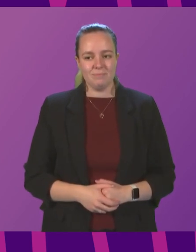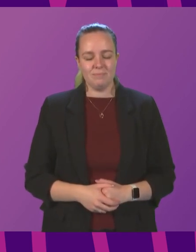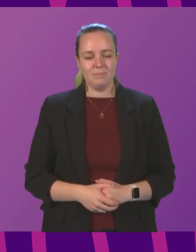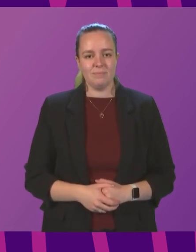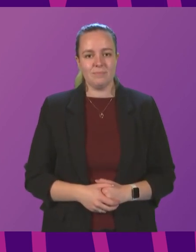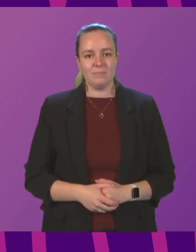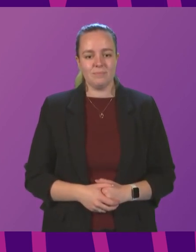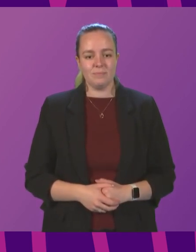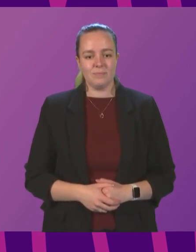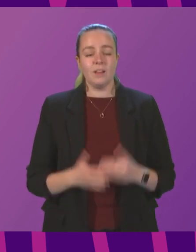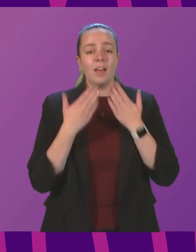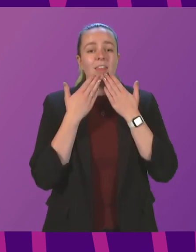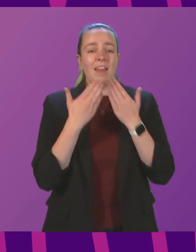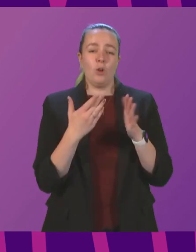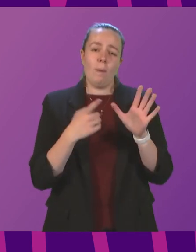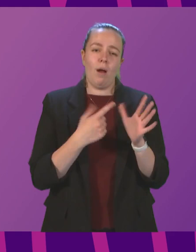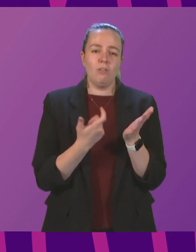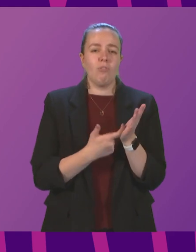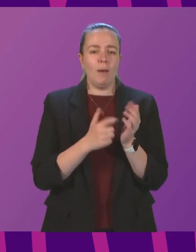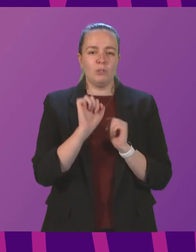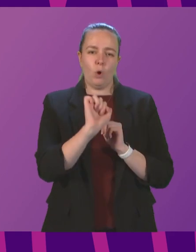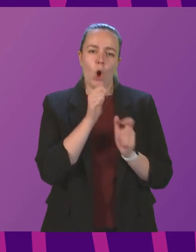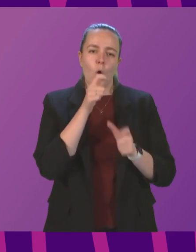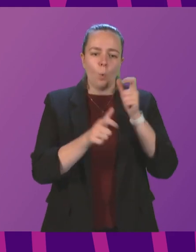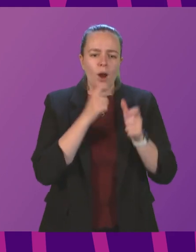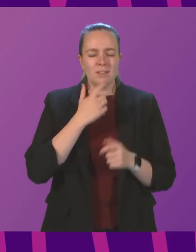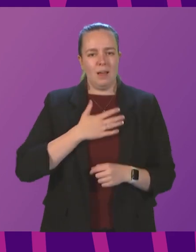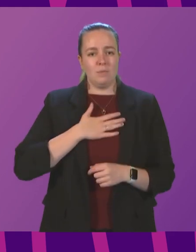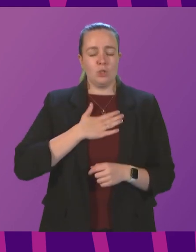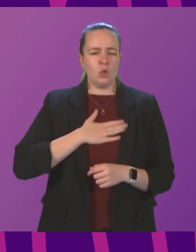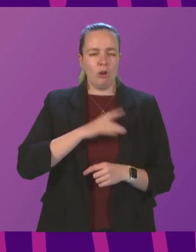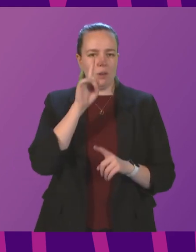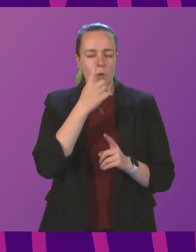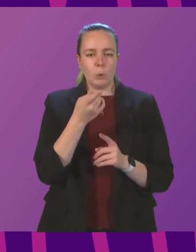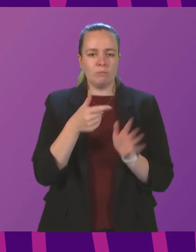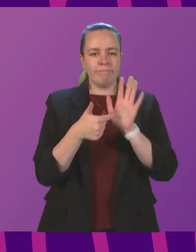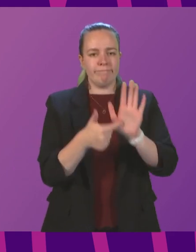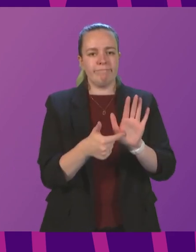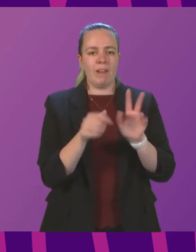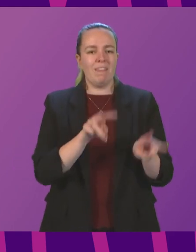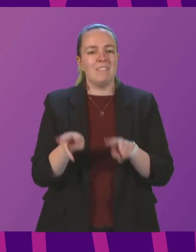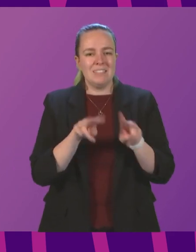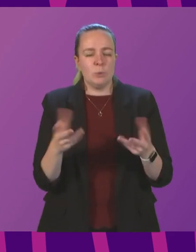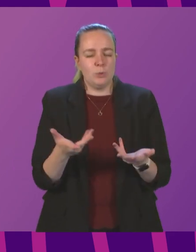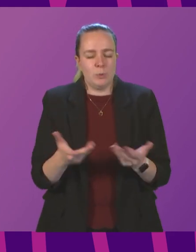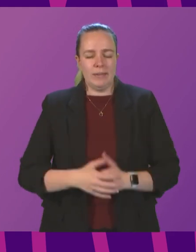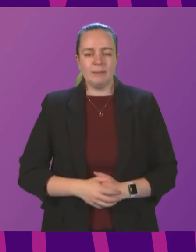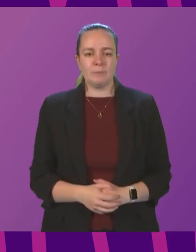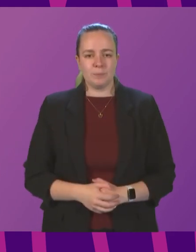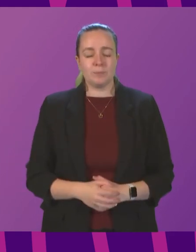I thank Aparna Ramesh for her words and I am sorry that we were unable to provide a video link today. Thank you.